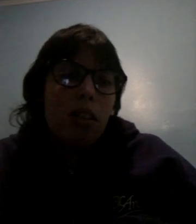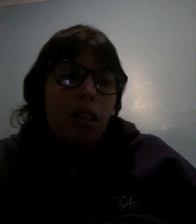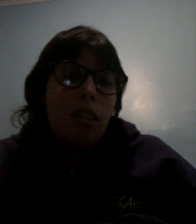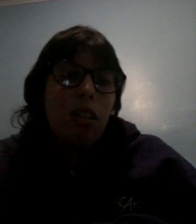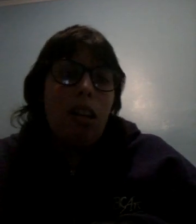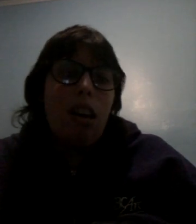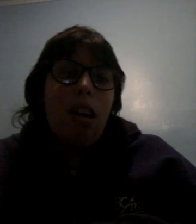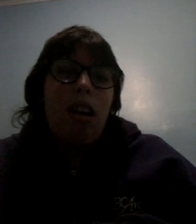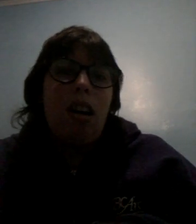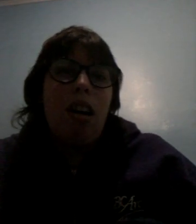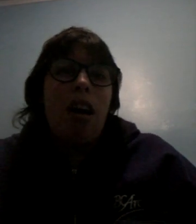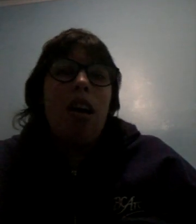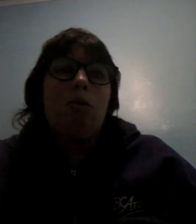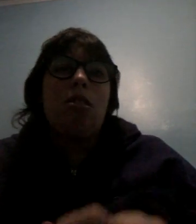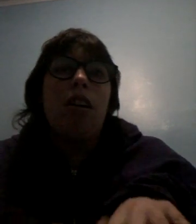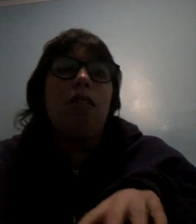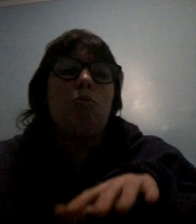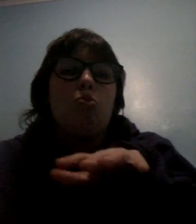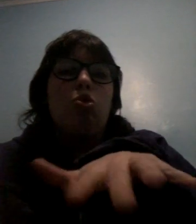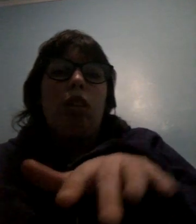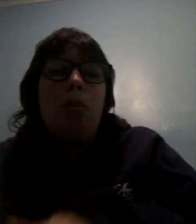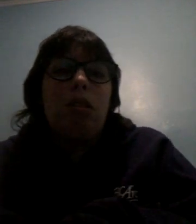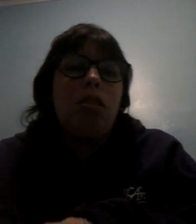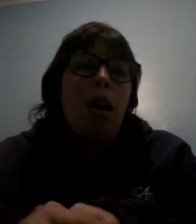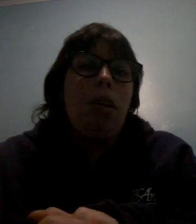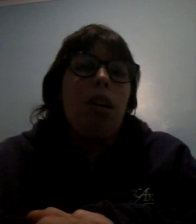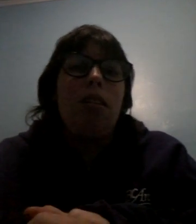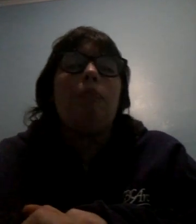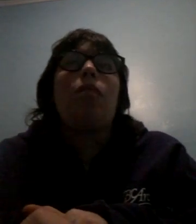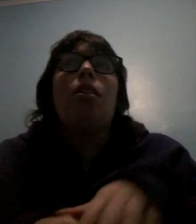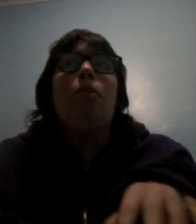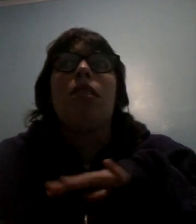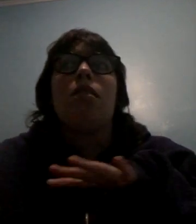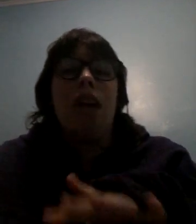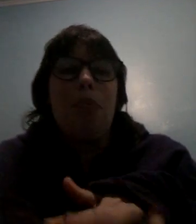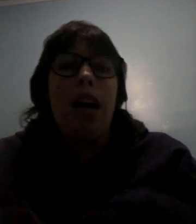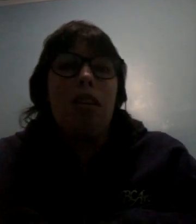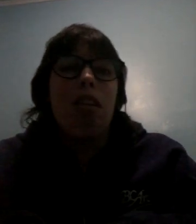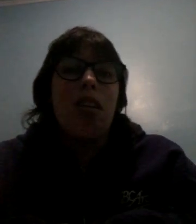and I have because I messed up messed up at the